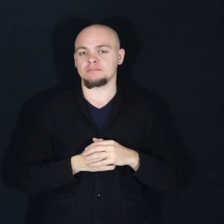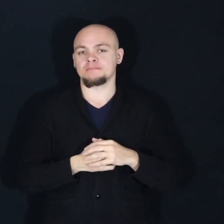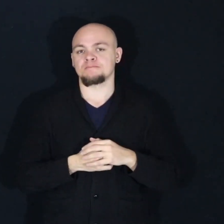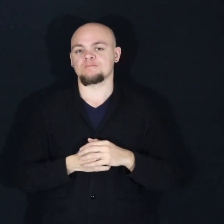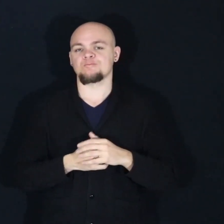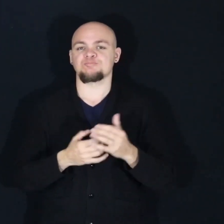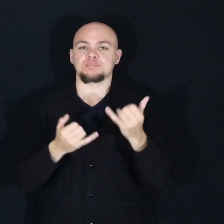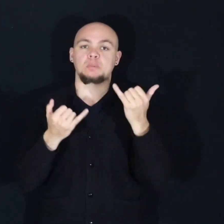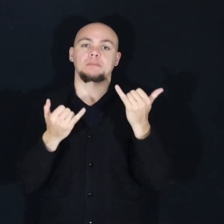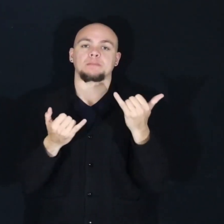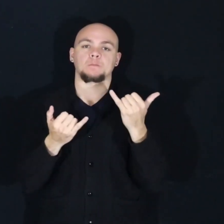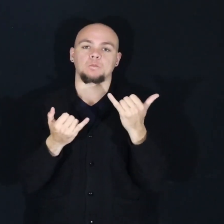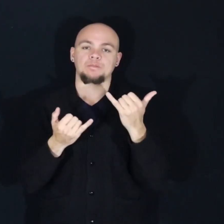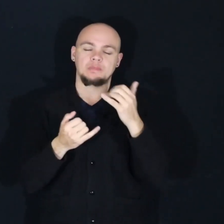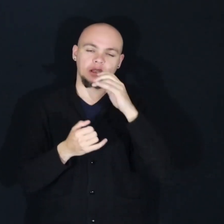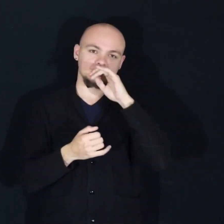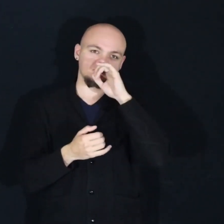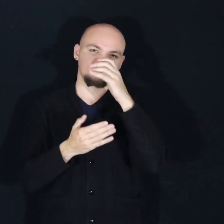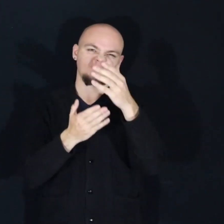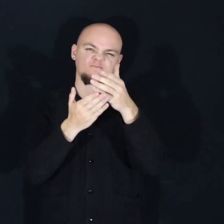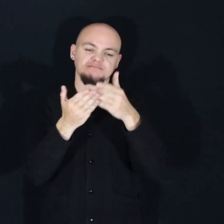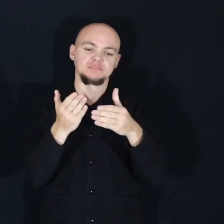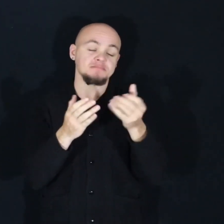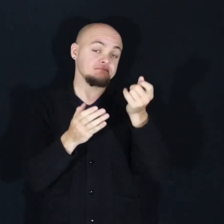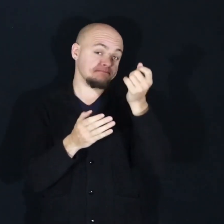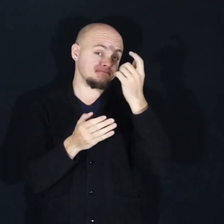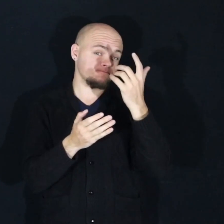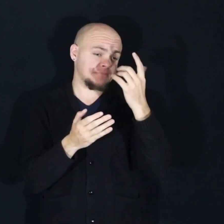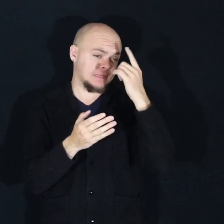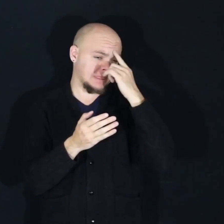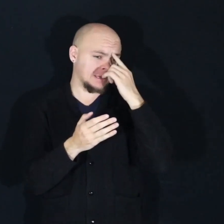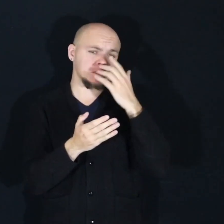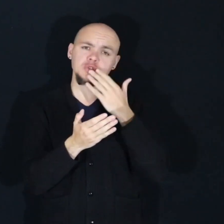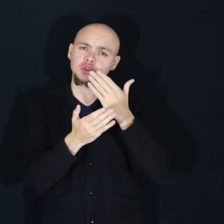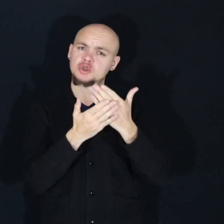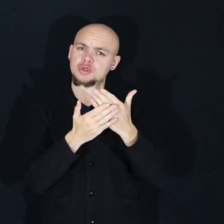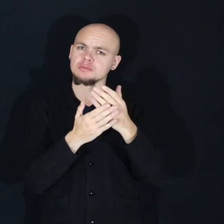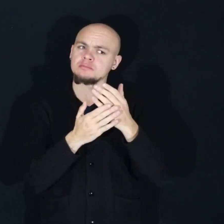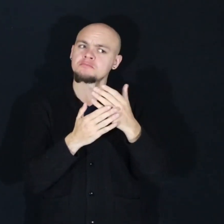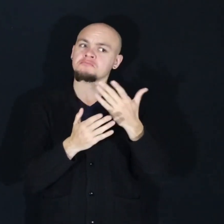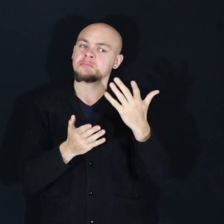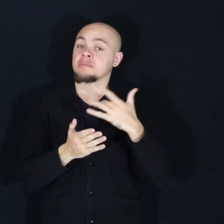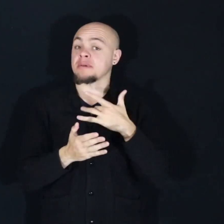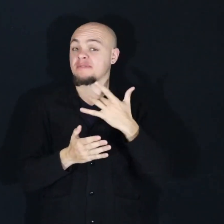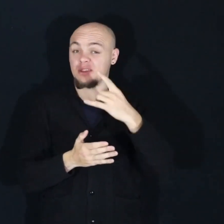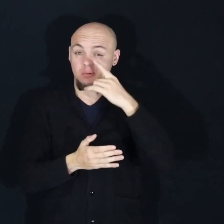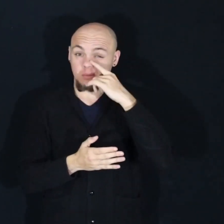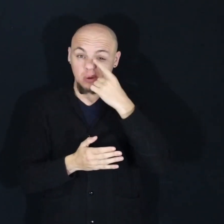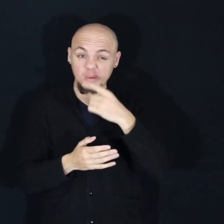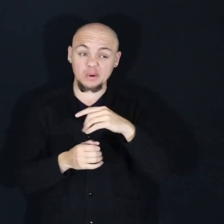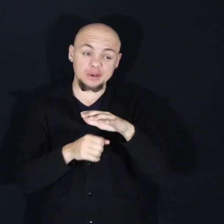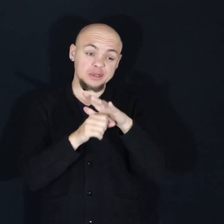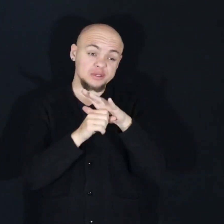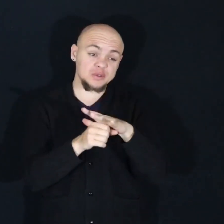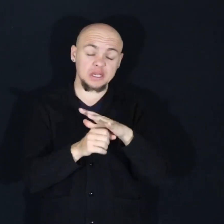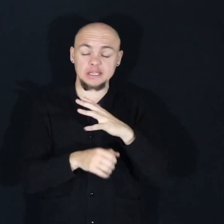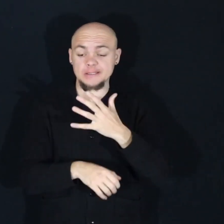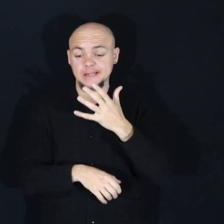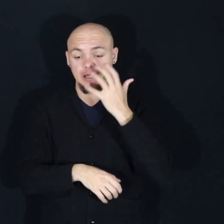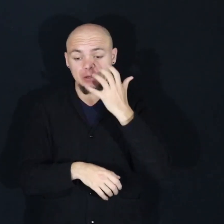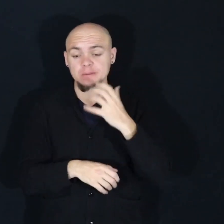Now, some may argue that mind-wandering can actually be good for us, like when we feel bored, stressed, angry.